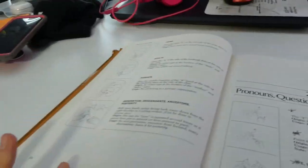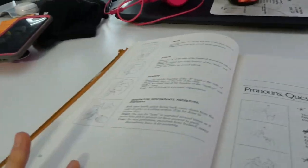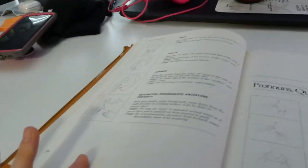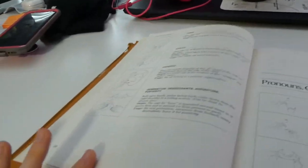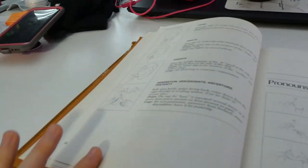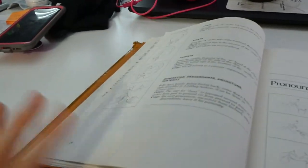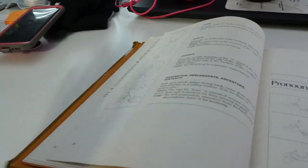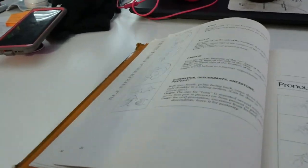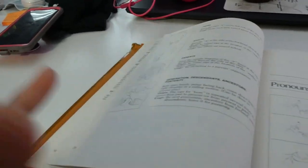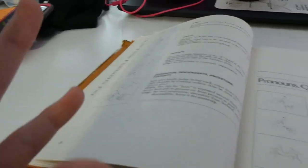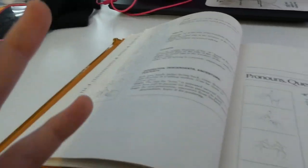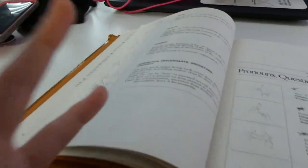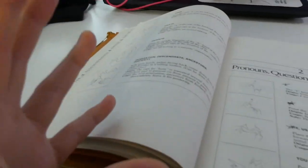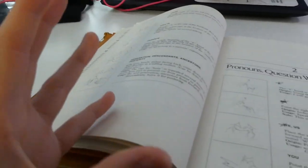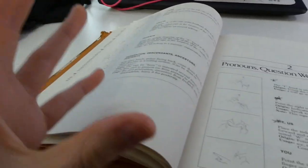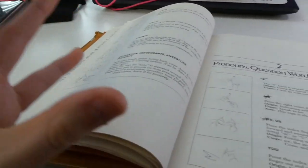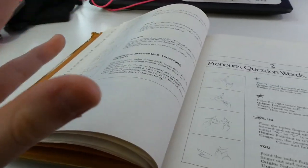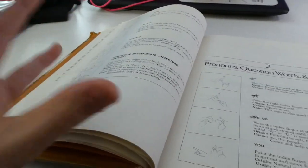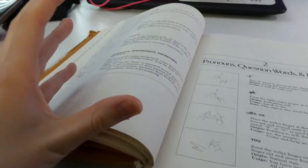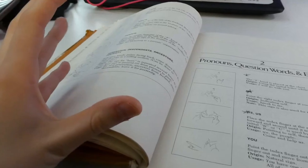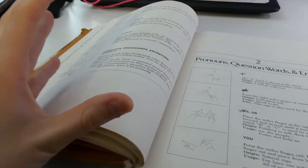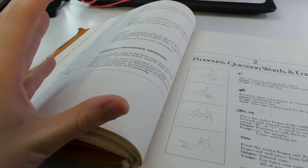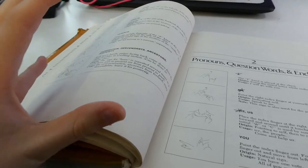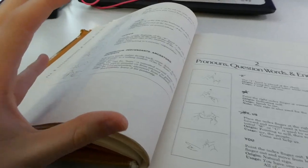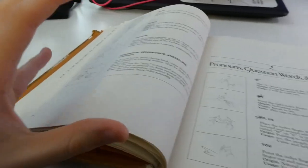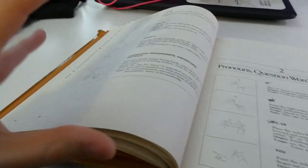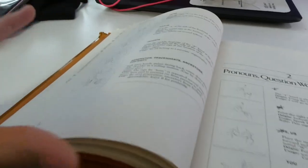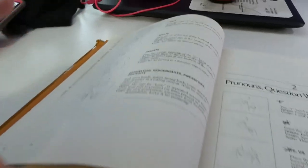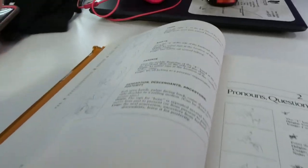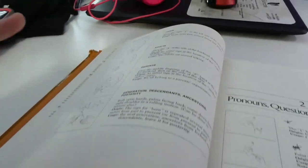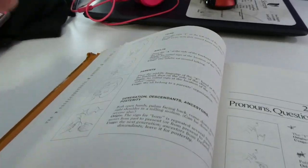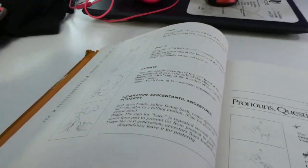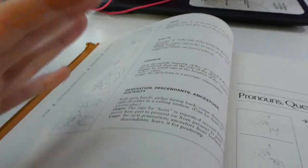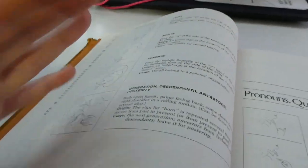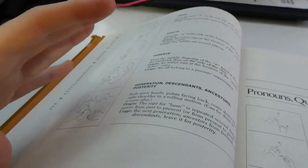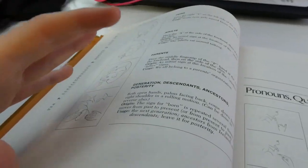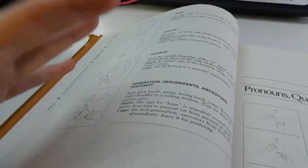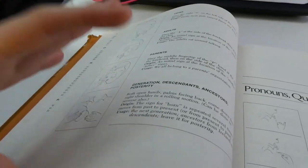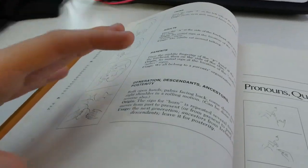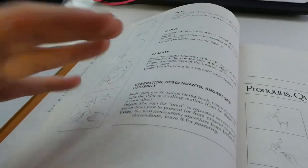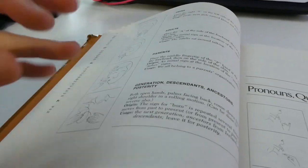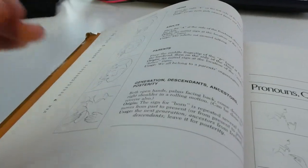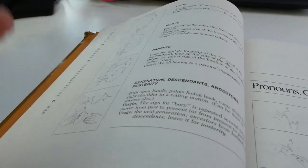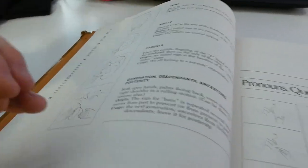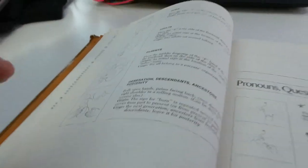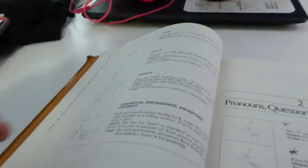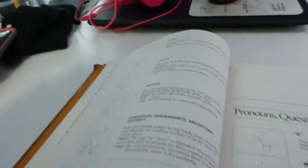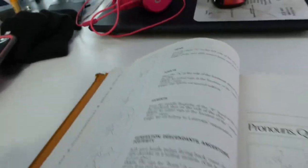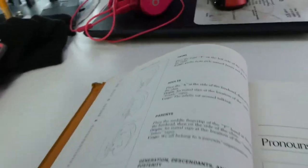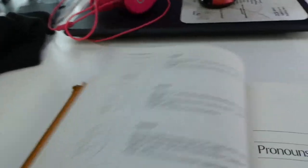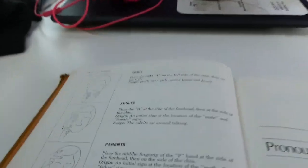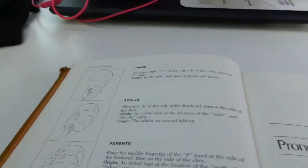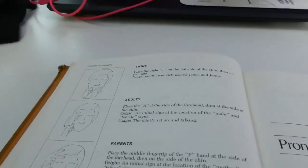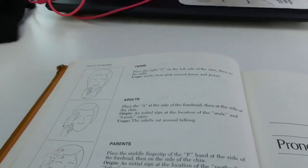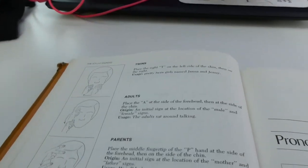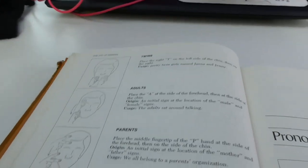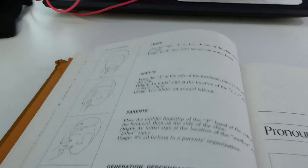the first chapter, and even though it's not super, like, important stuff that I'm going to use every day, eventually, to